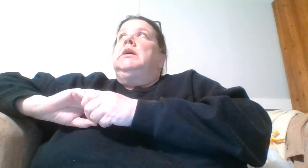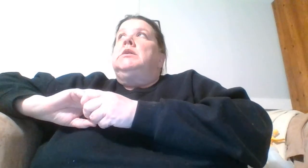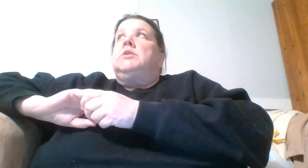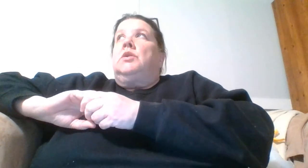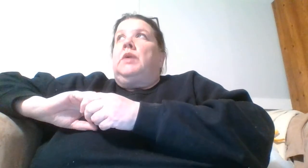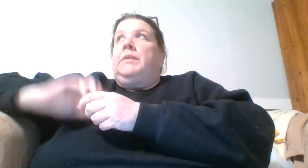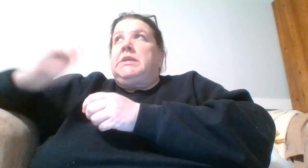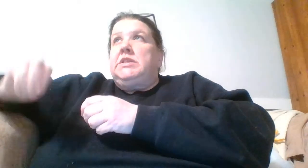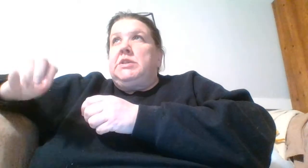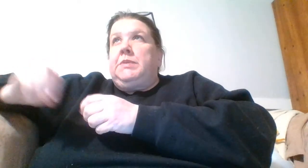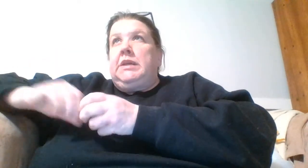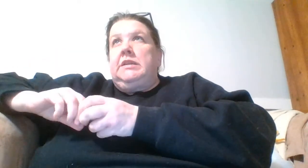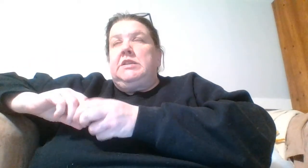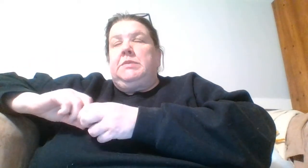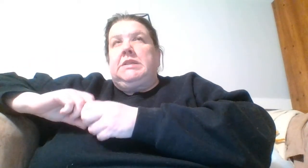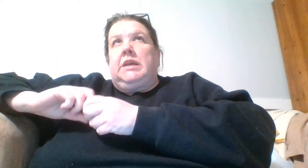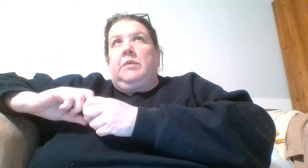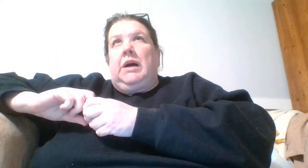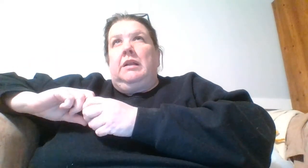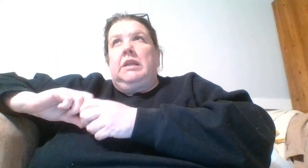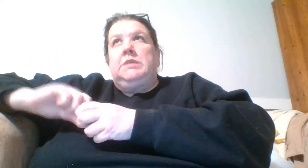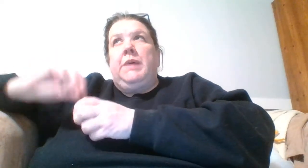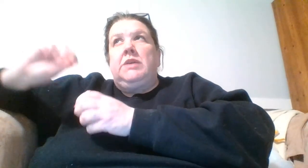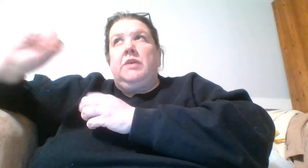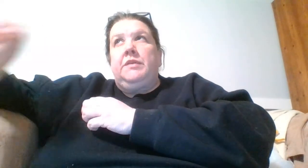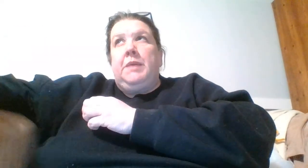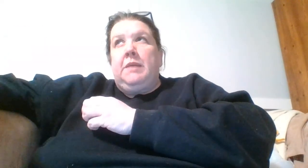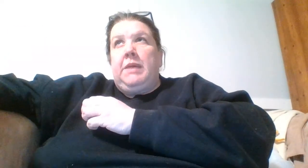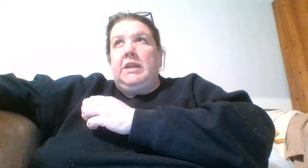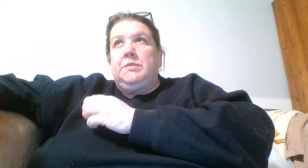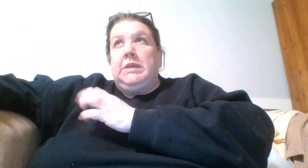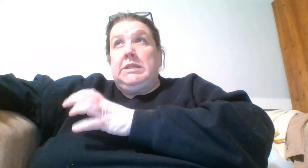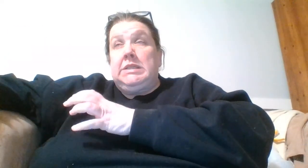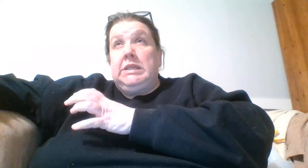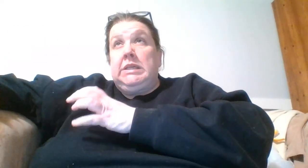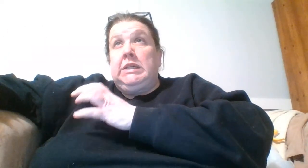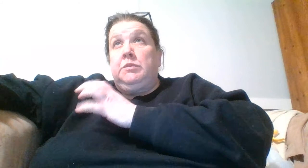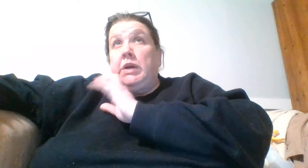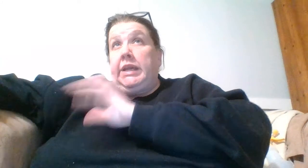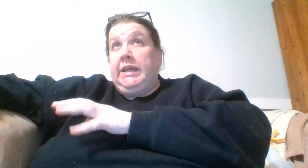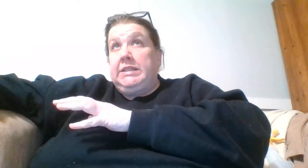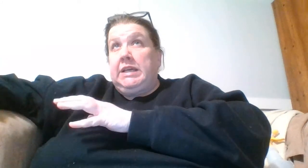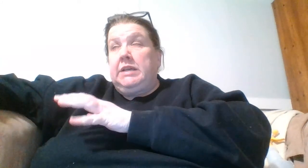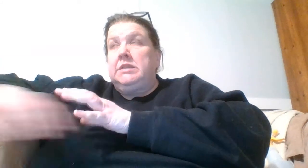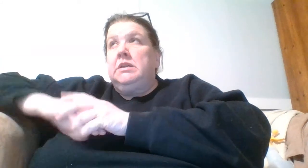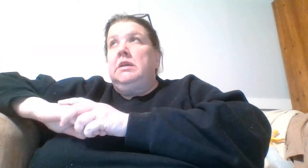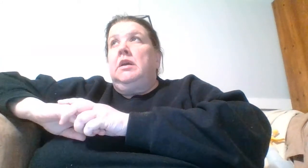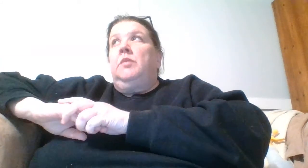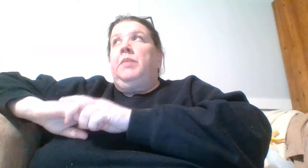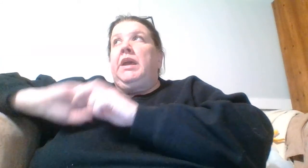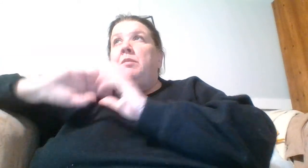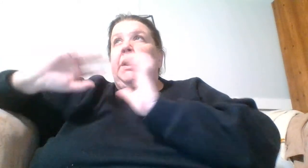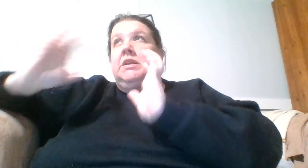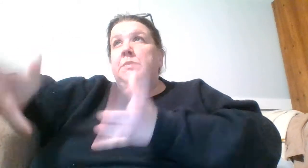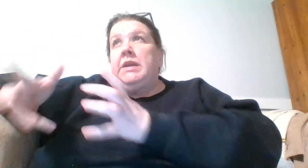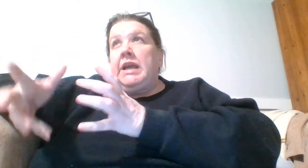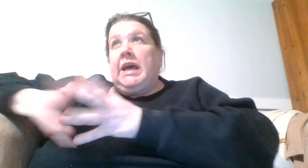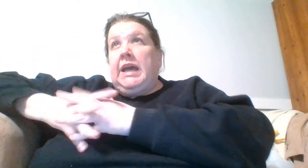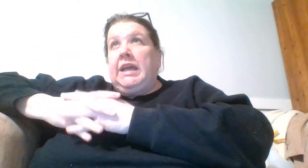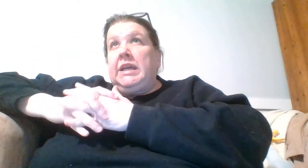So, I went to the GP and the GP is like, well, let's pass you off to pain management and see what he says. Pain management, and I,